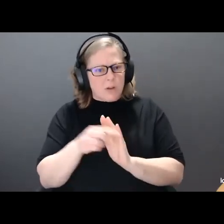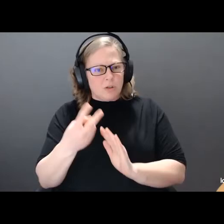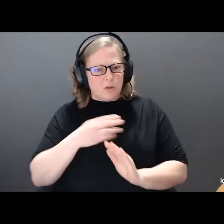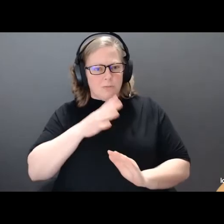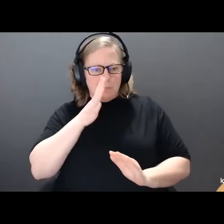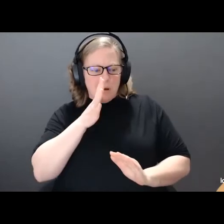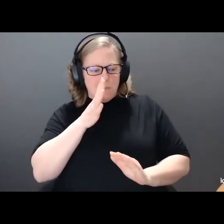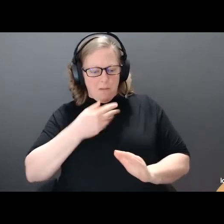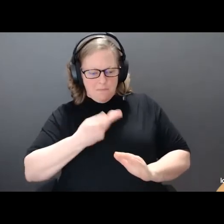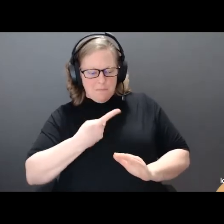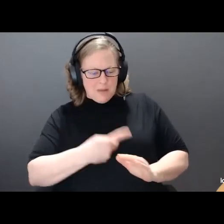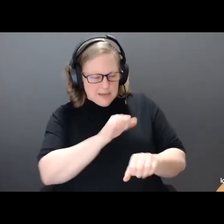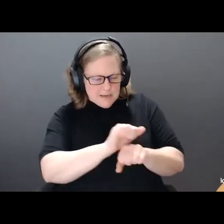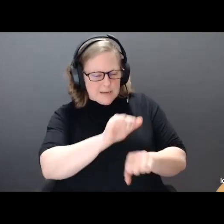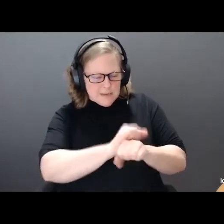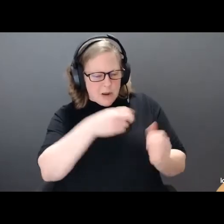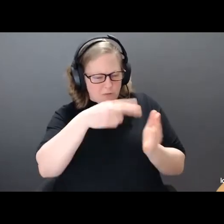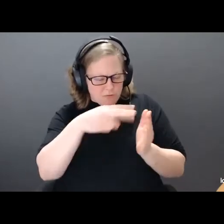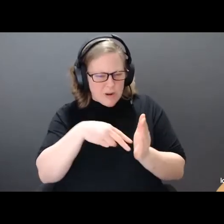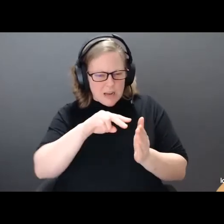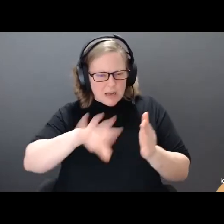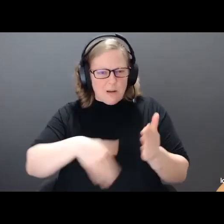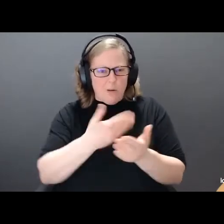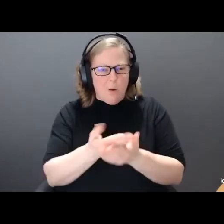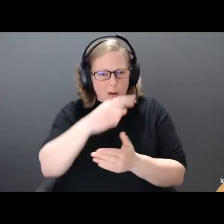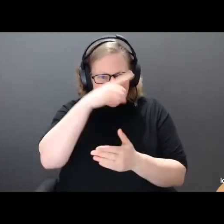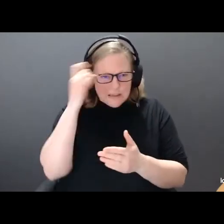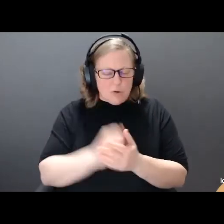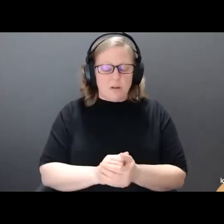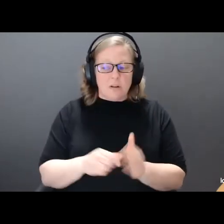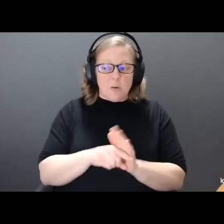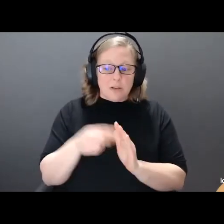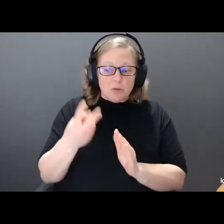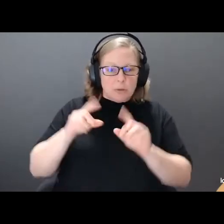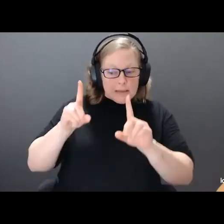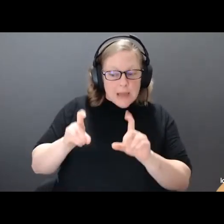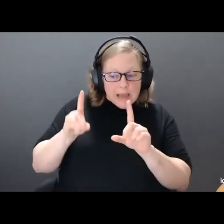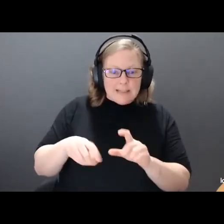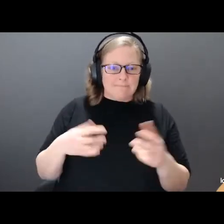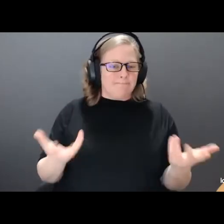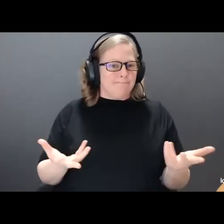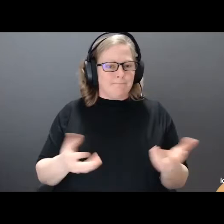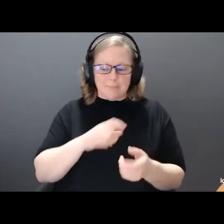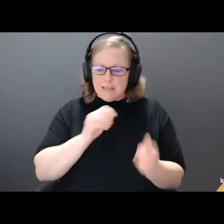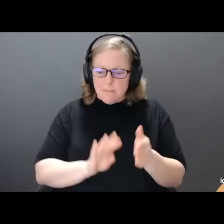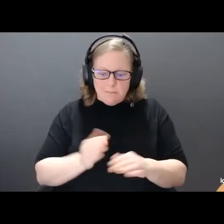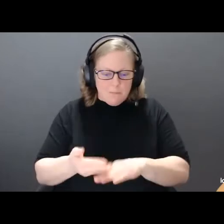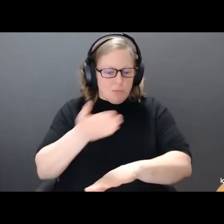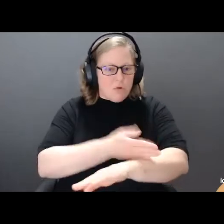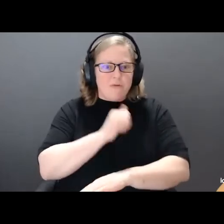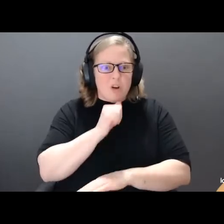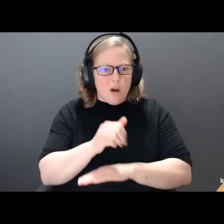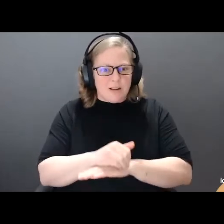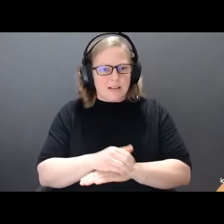When I entered grade two and I was tested to see where my reading level was, nothing had changed. My parents again asked if it was normal for me not to be